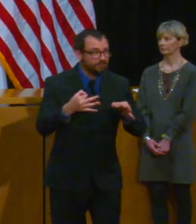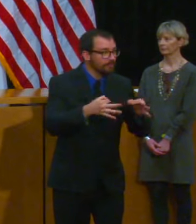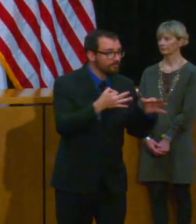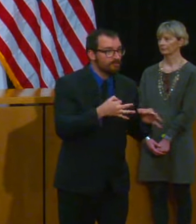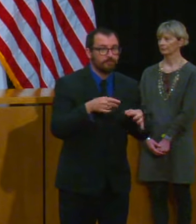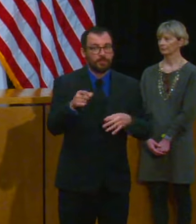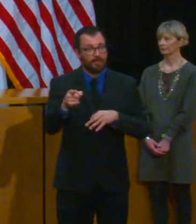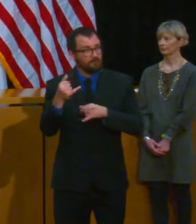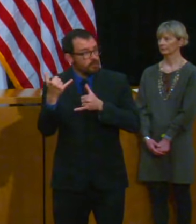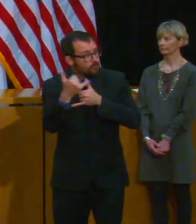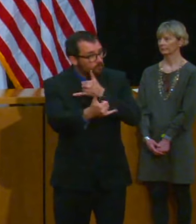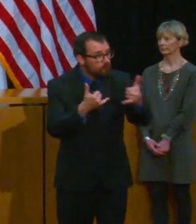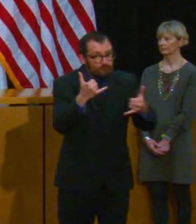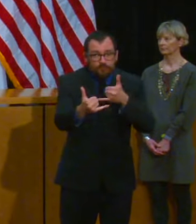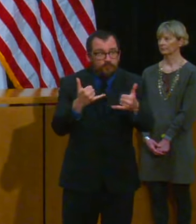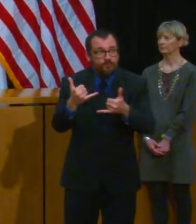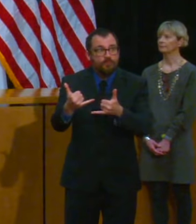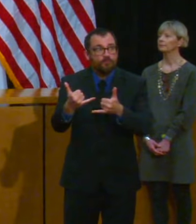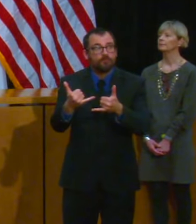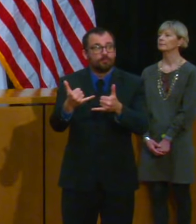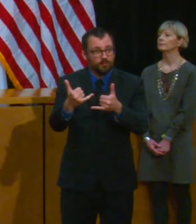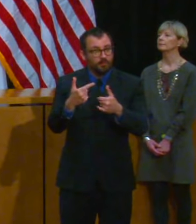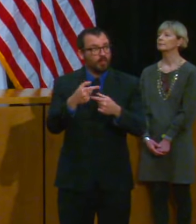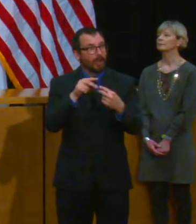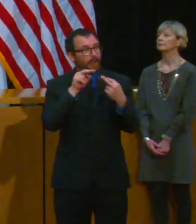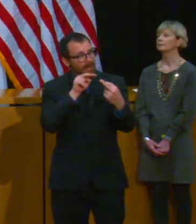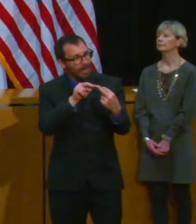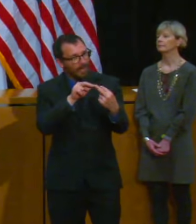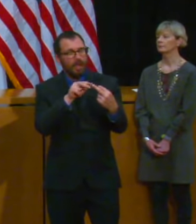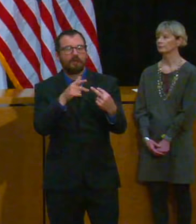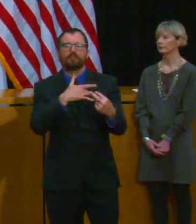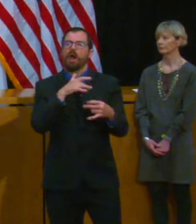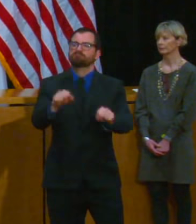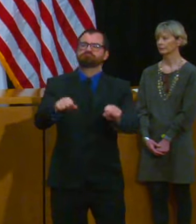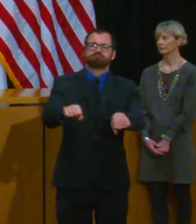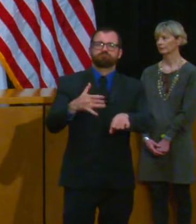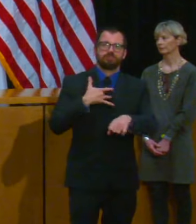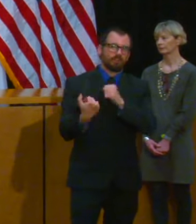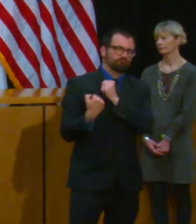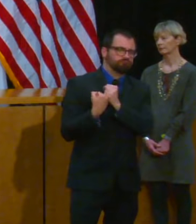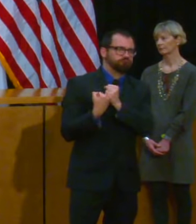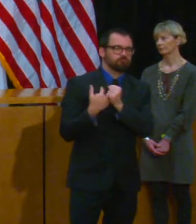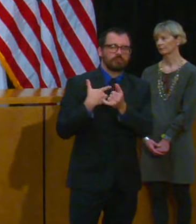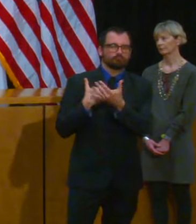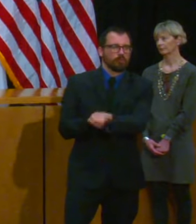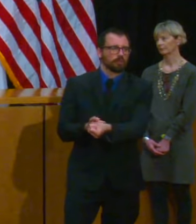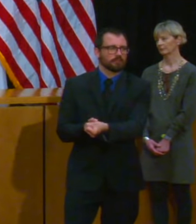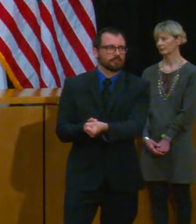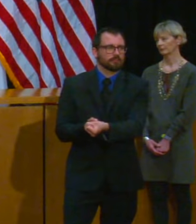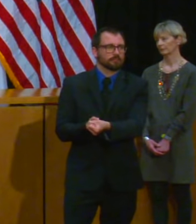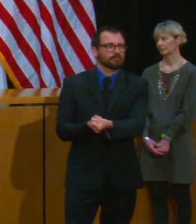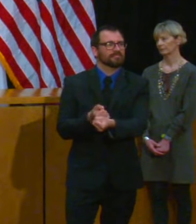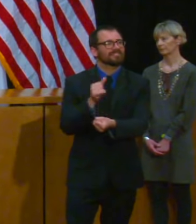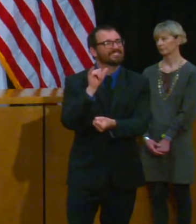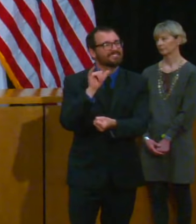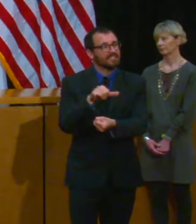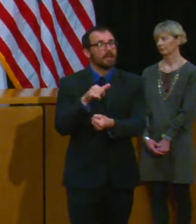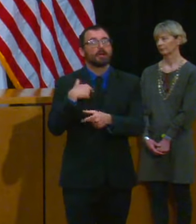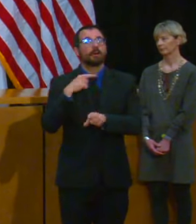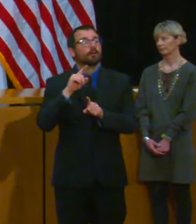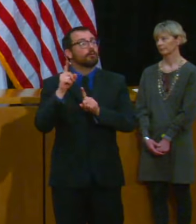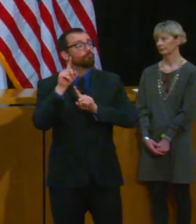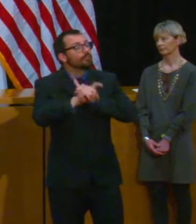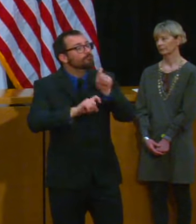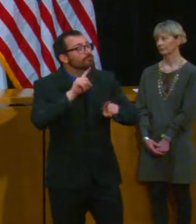conversation per se it is a trust conversation people ask questions people are looking for information it's a